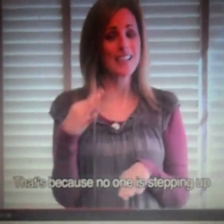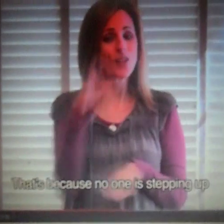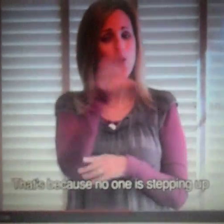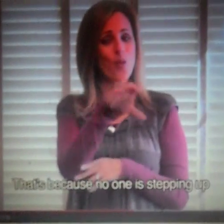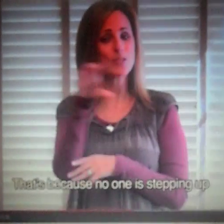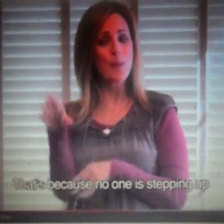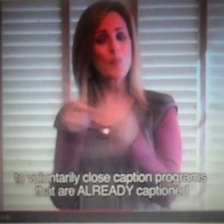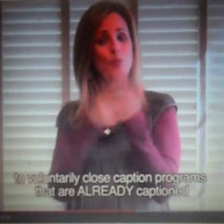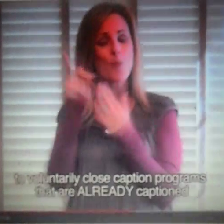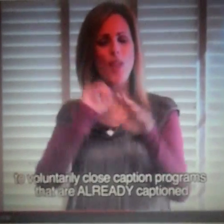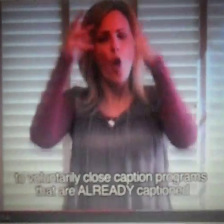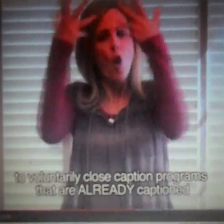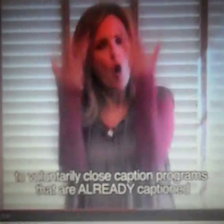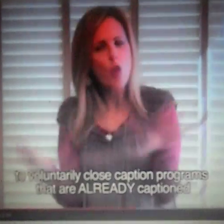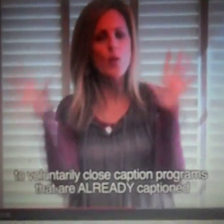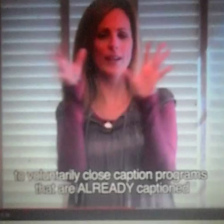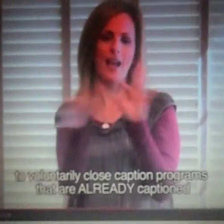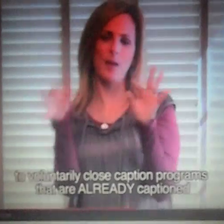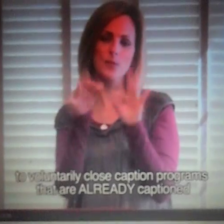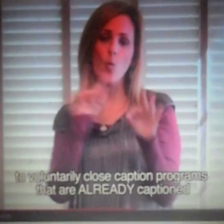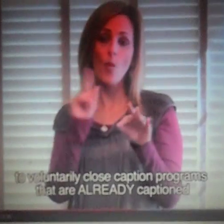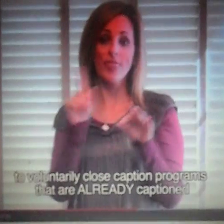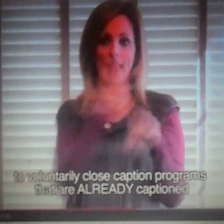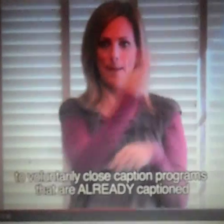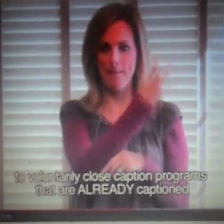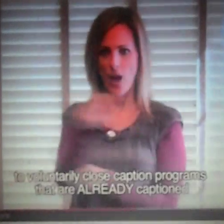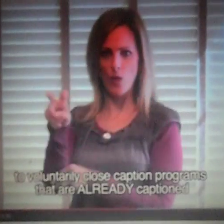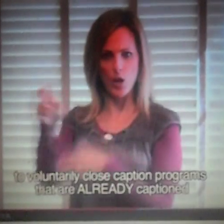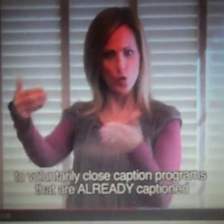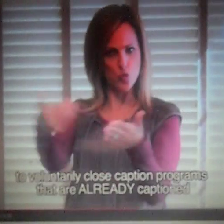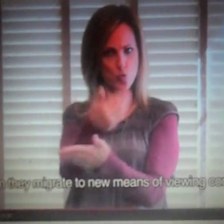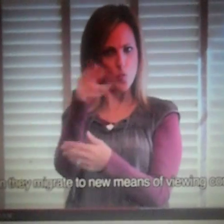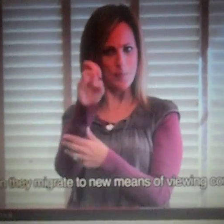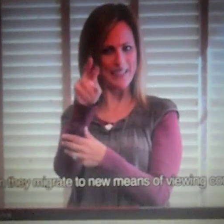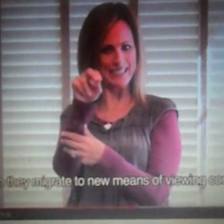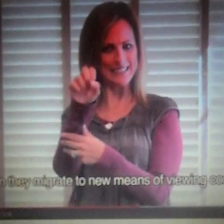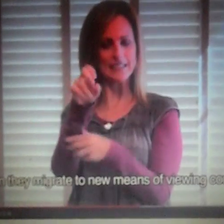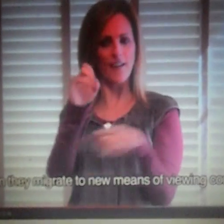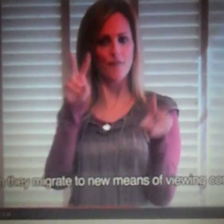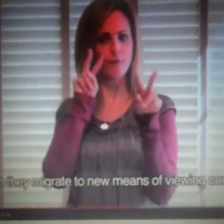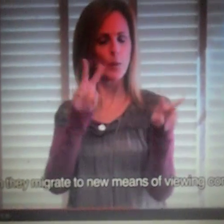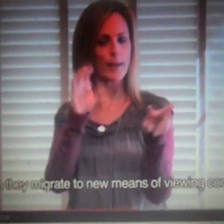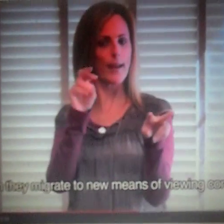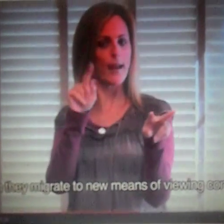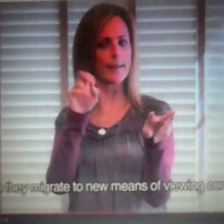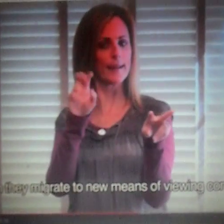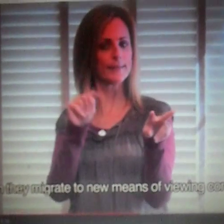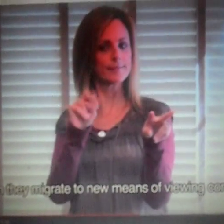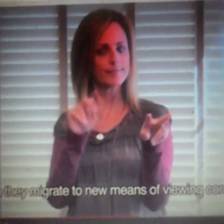is stepping up to voluntarily closed caption programs that are already captioned when they migrate to new means of viewing content.